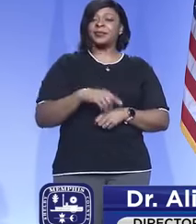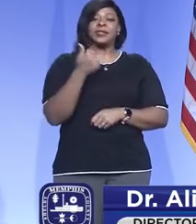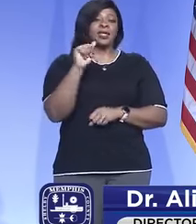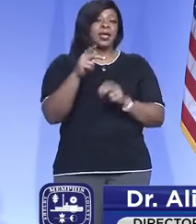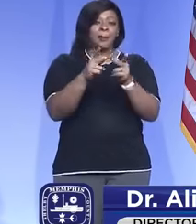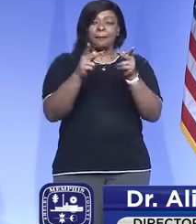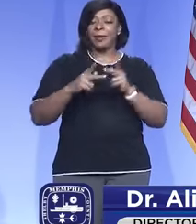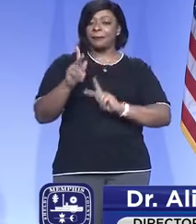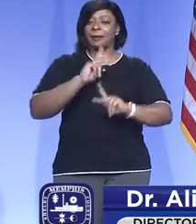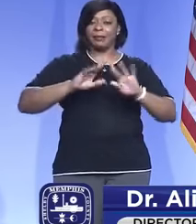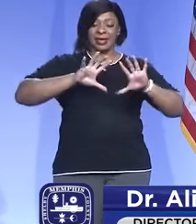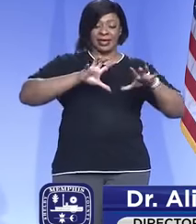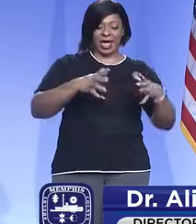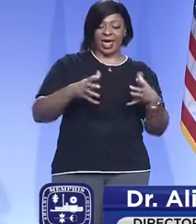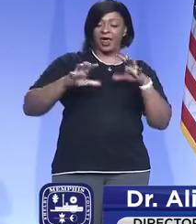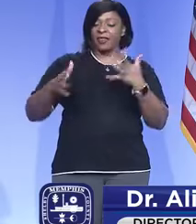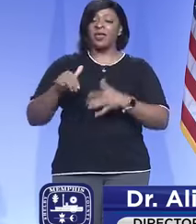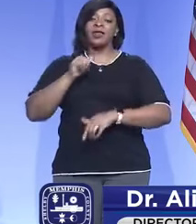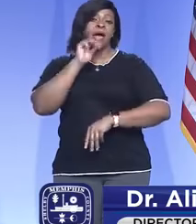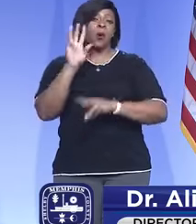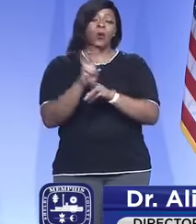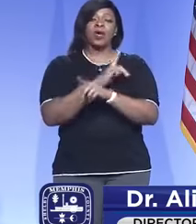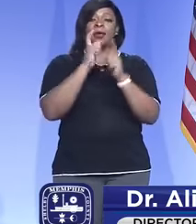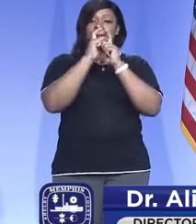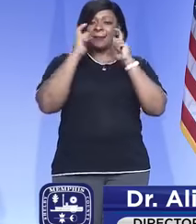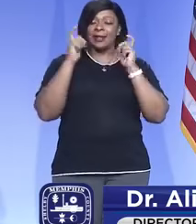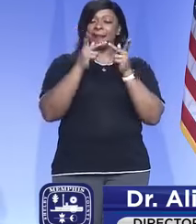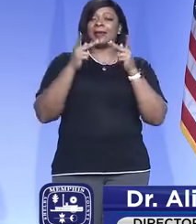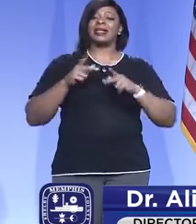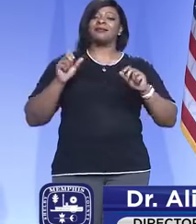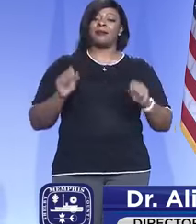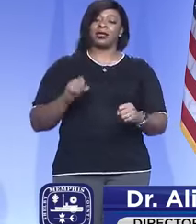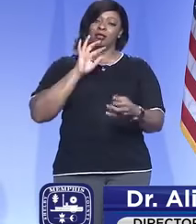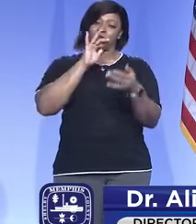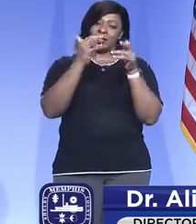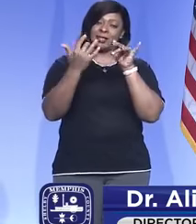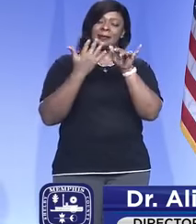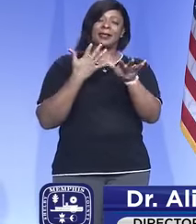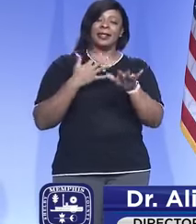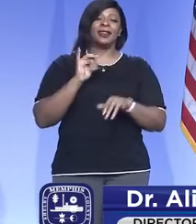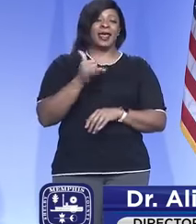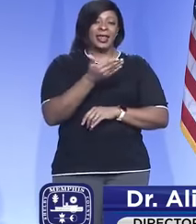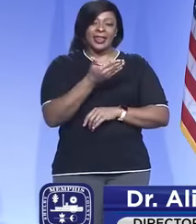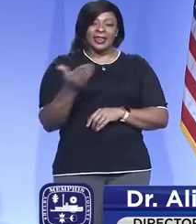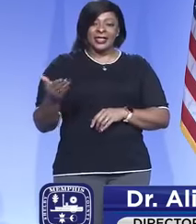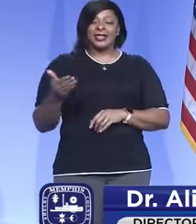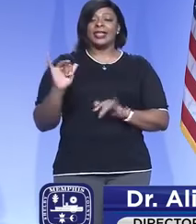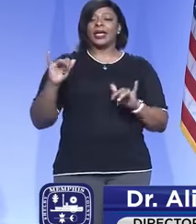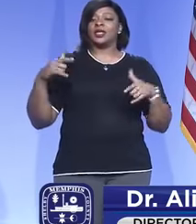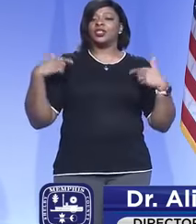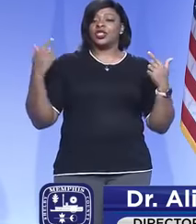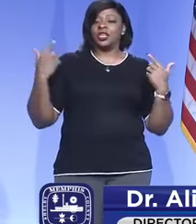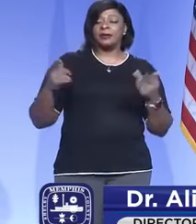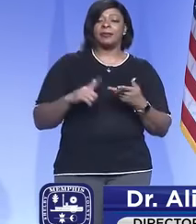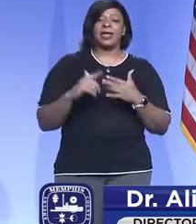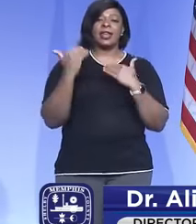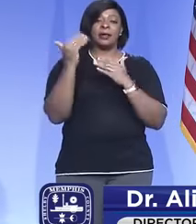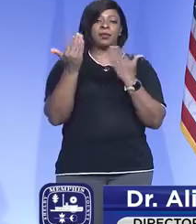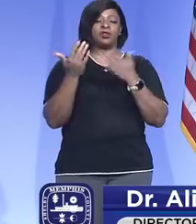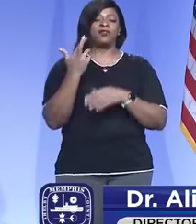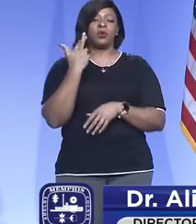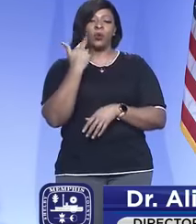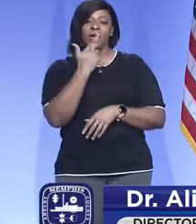place that people gather and don't wear a mask is a place for transmission. So those are things like gyms, limited service